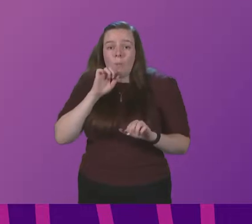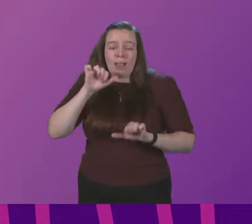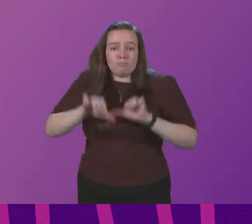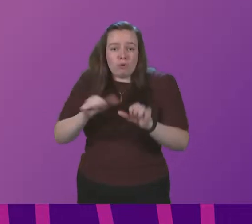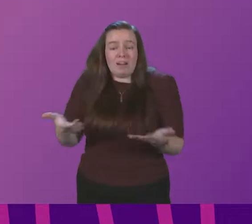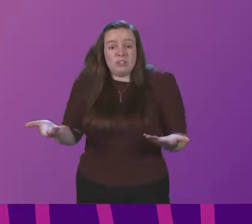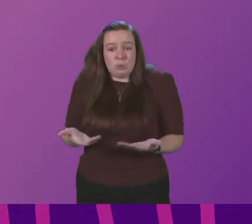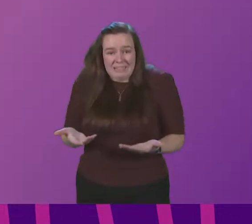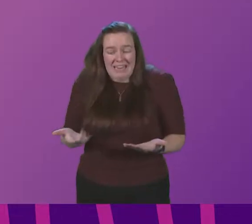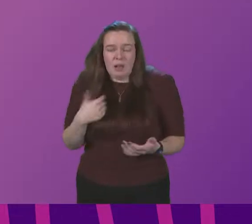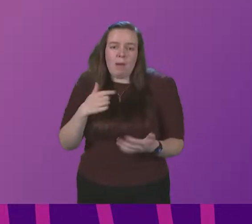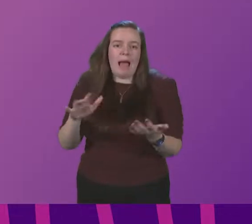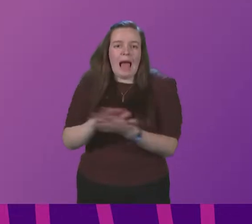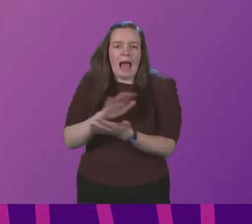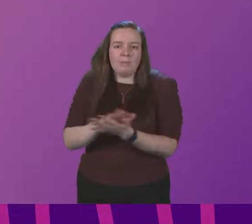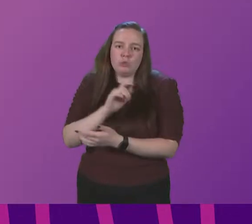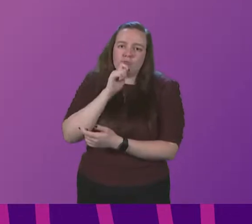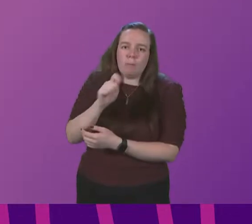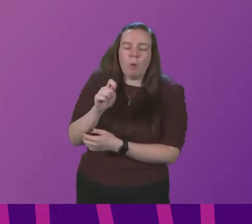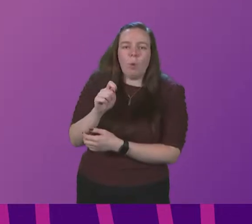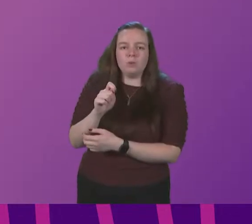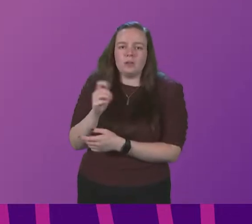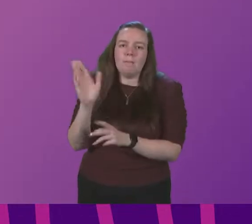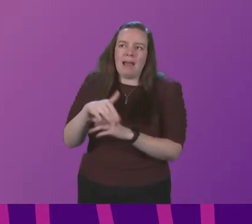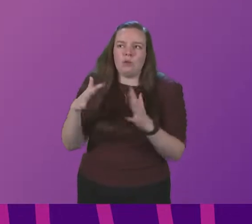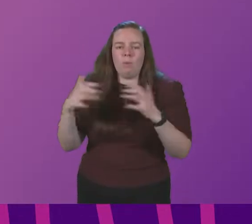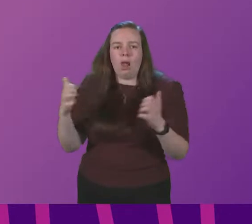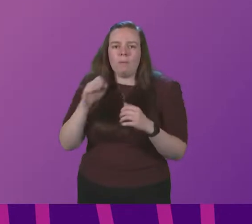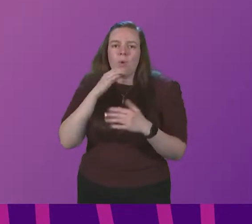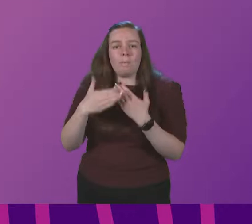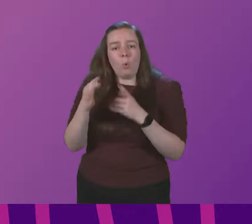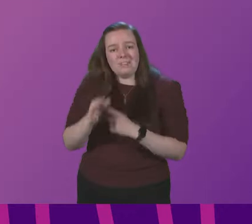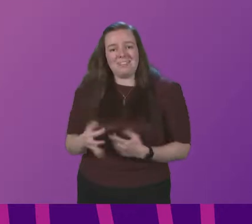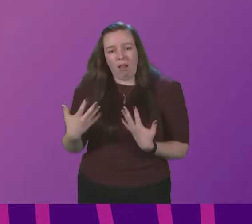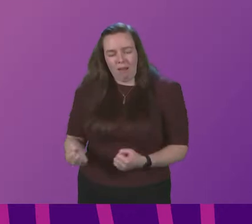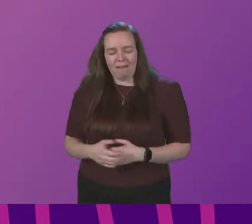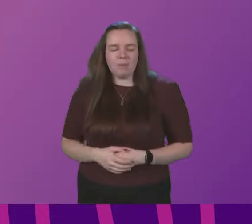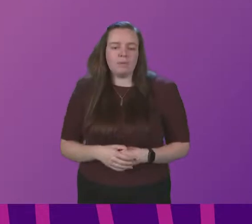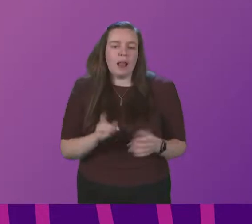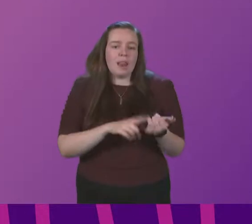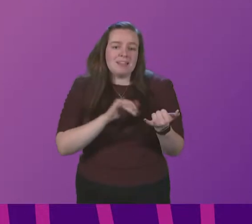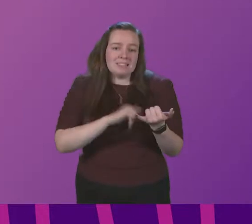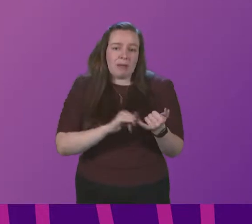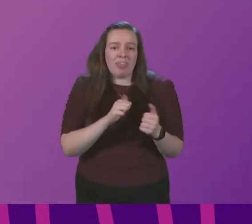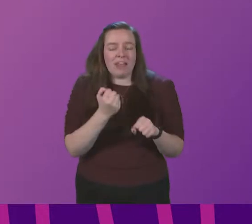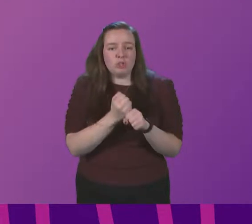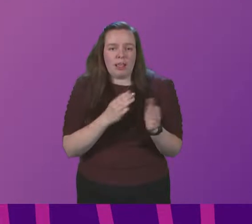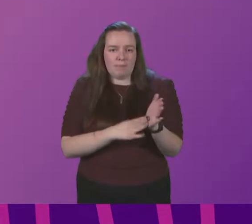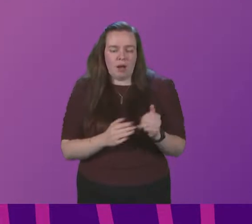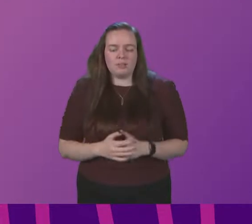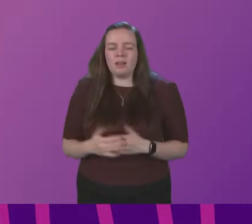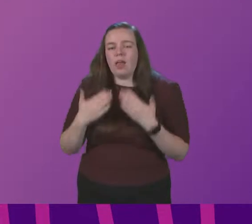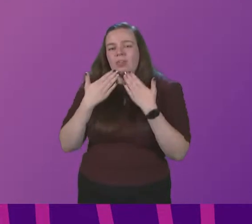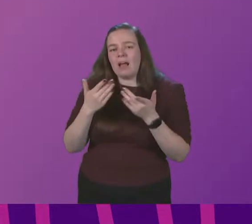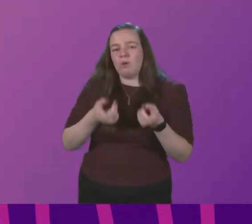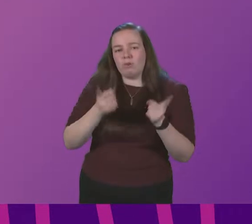and I will happily report back to Parliament when we have got more detail Liz Smith to be followed by Gillian Martin Thank you First